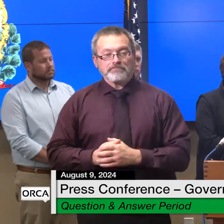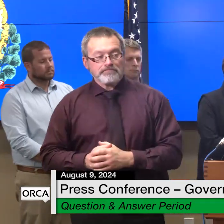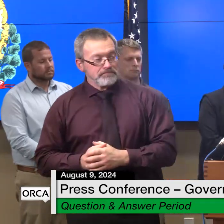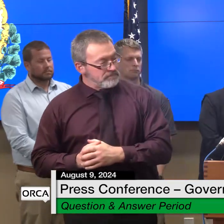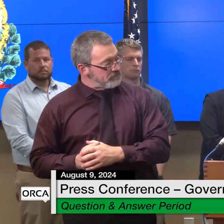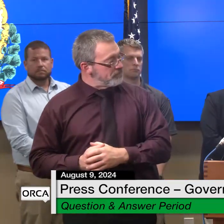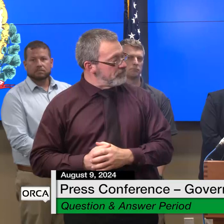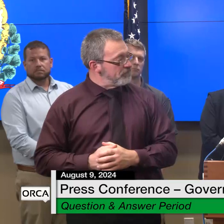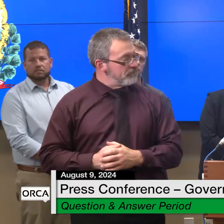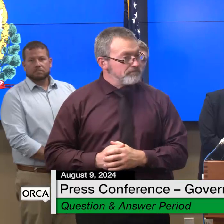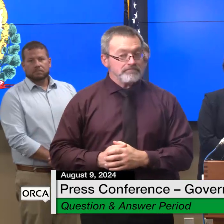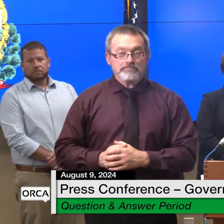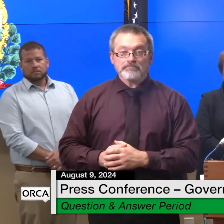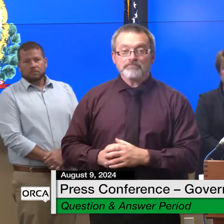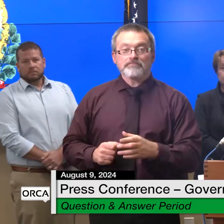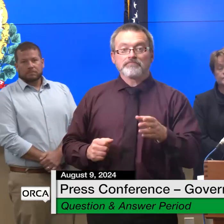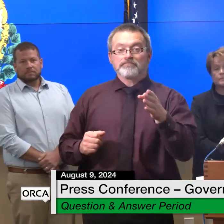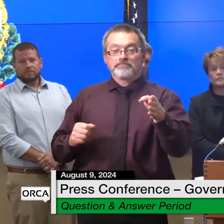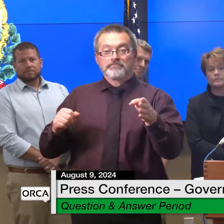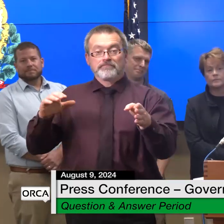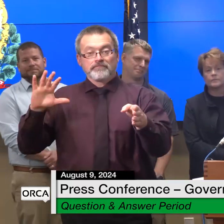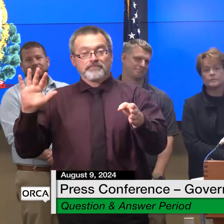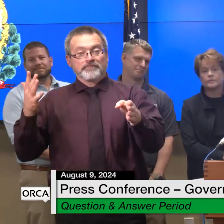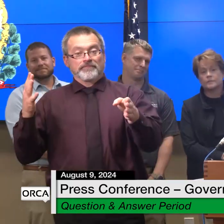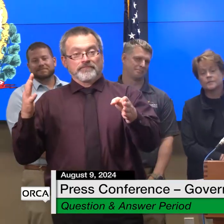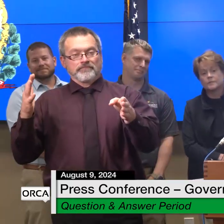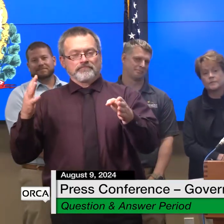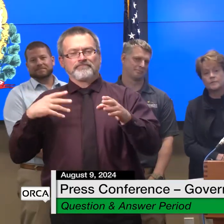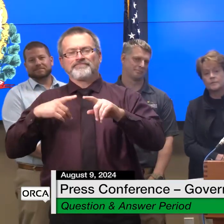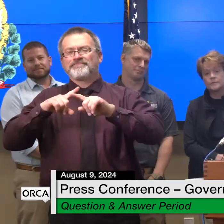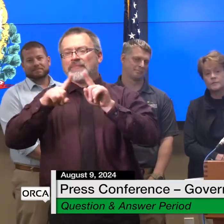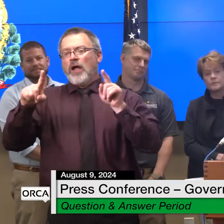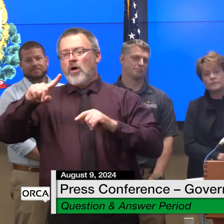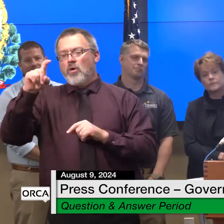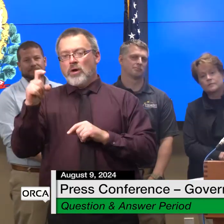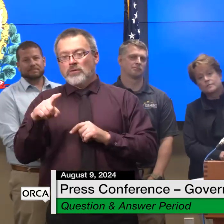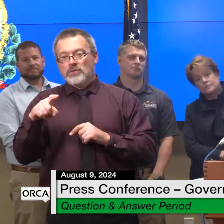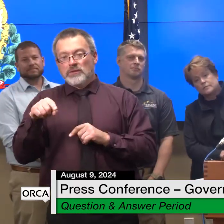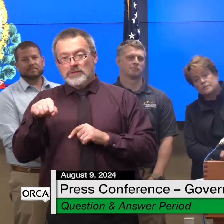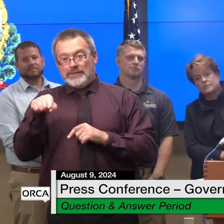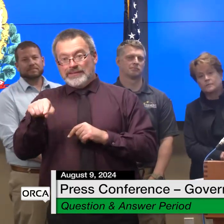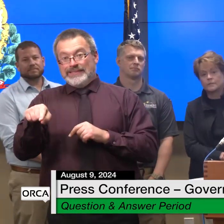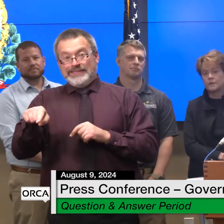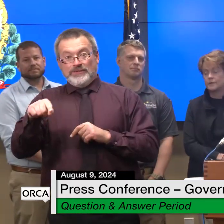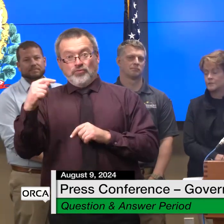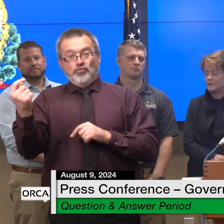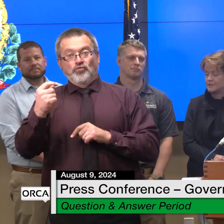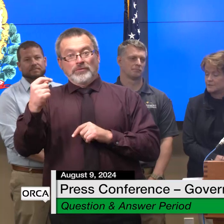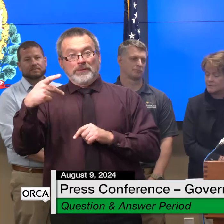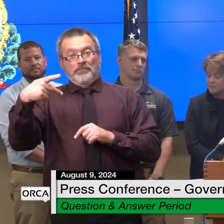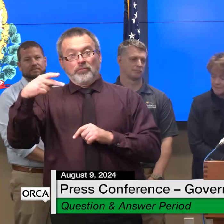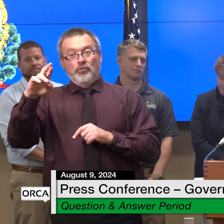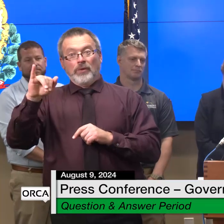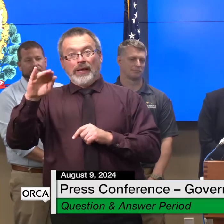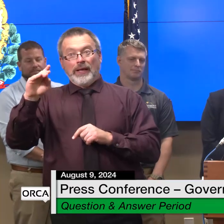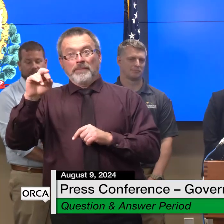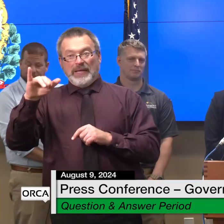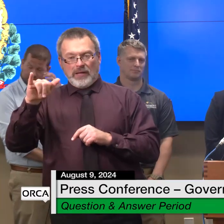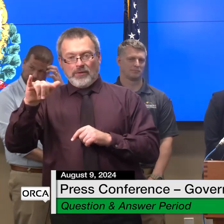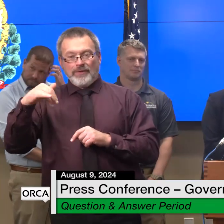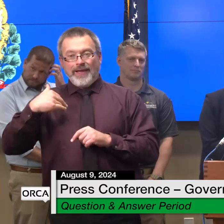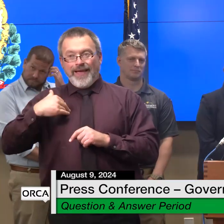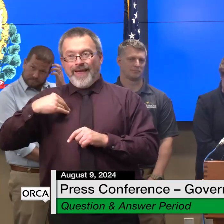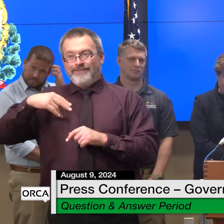kind of completely switching topics um tuesday primary day the lieutenant governor's race is one that's pretty interesting to me